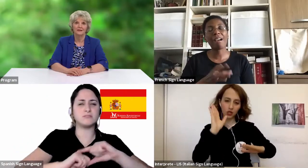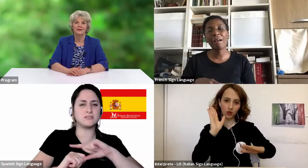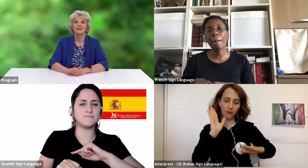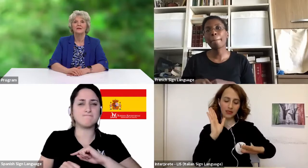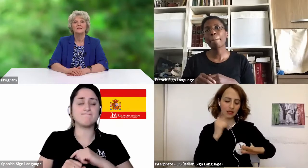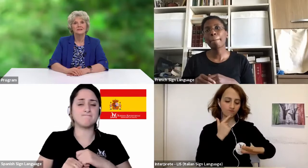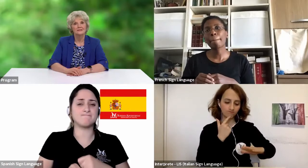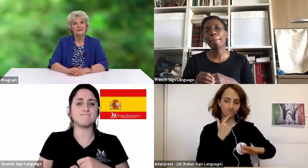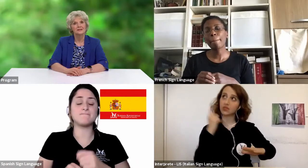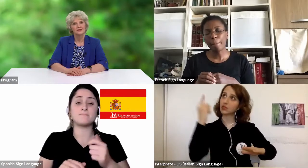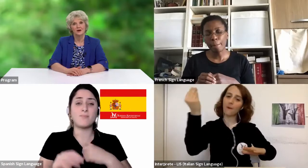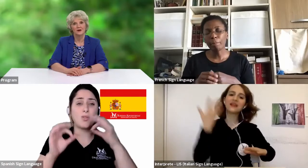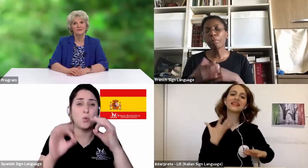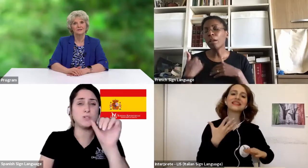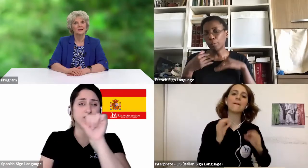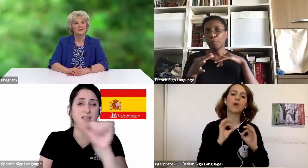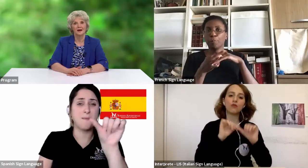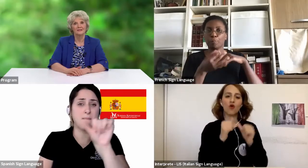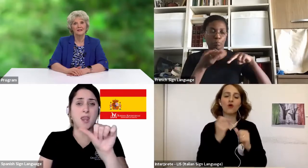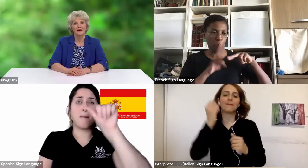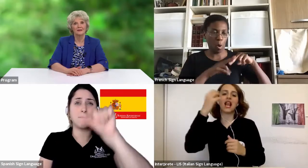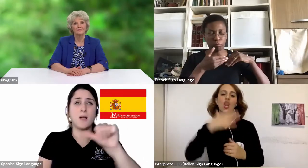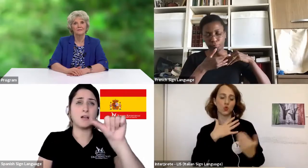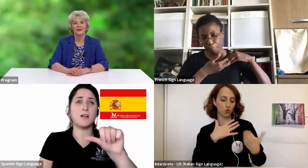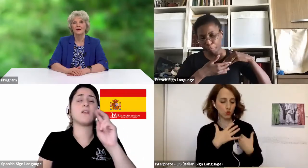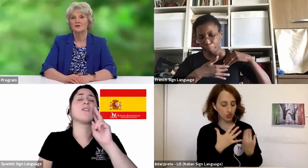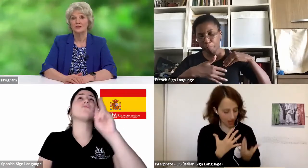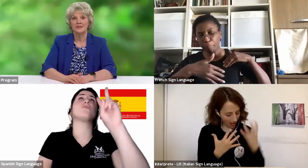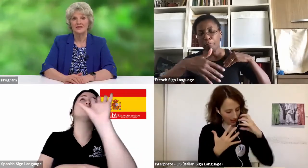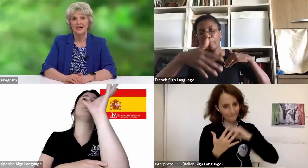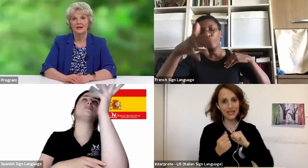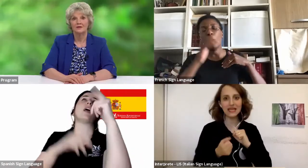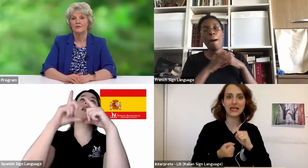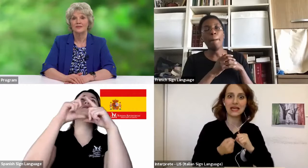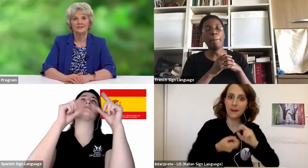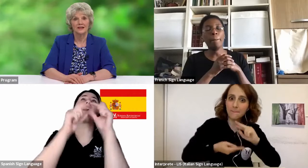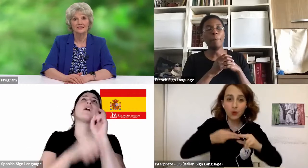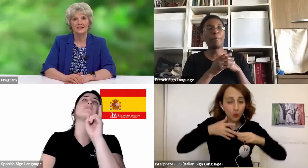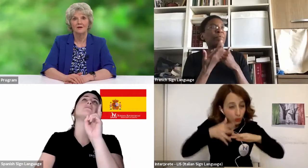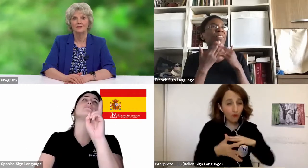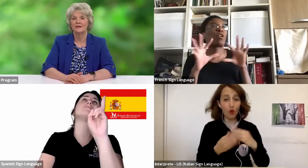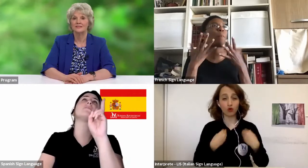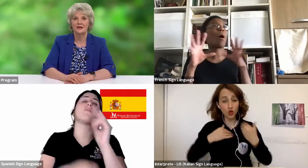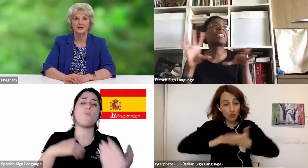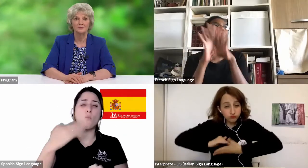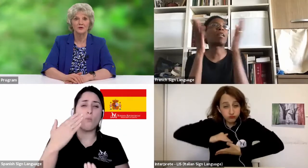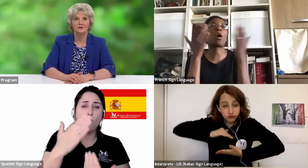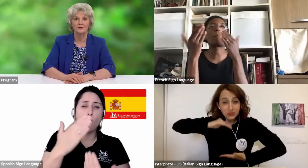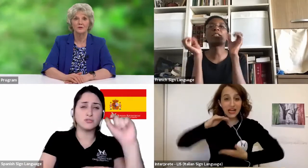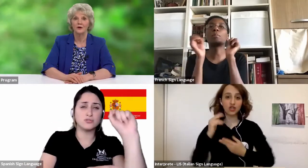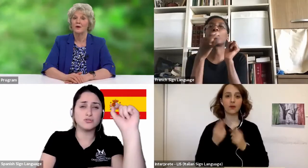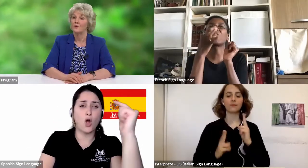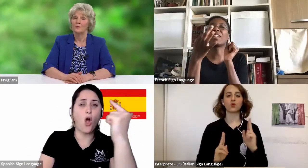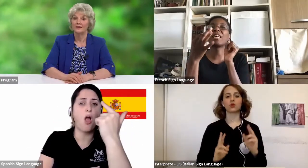death to seeing the stars in the night sky. During the day when the sun is out and the sky is